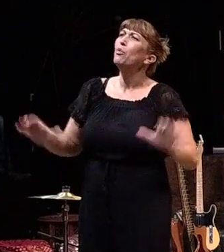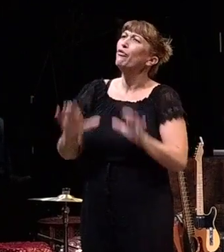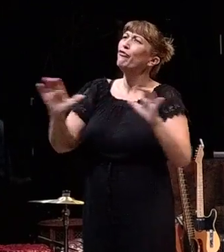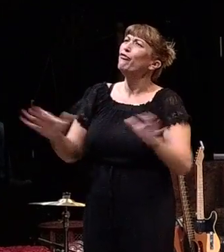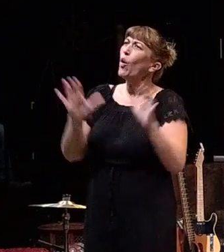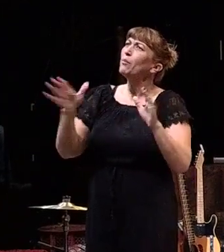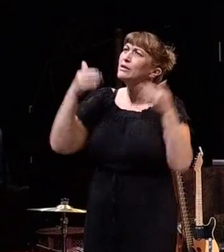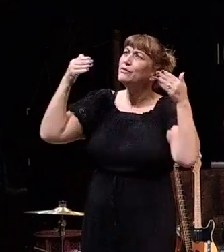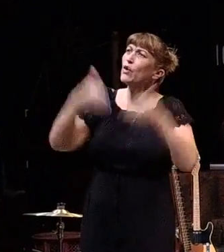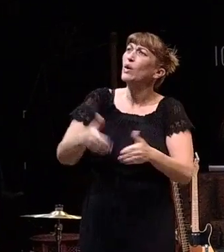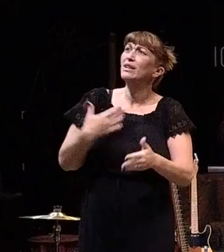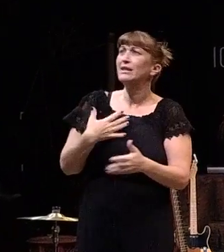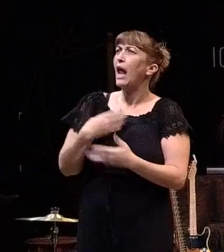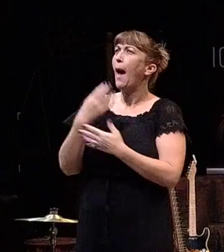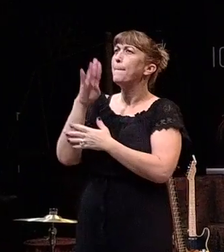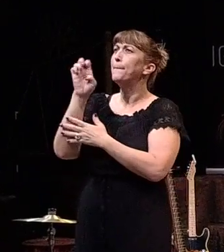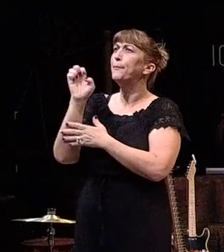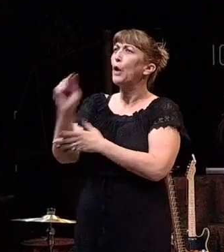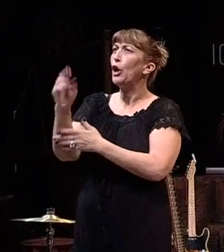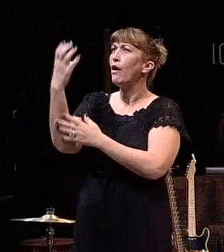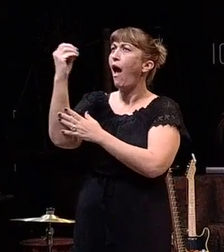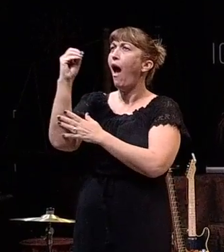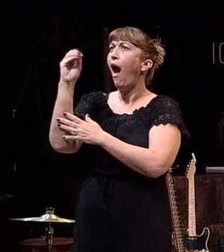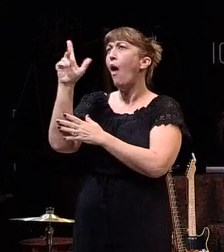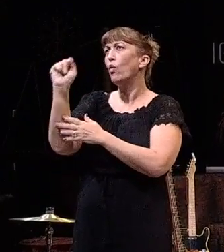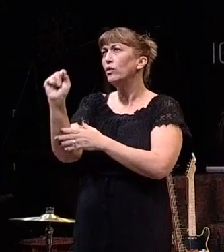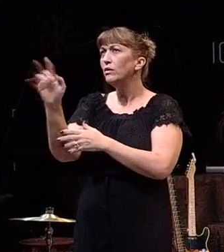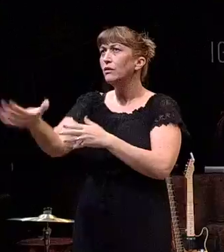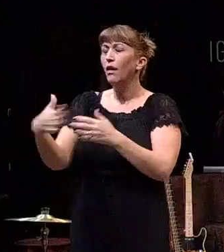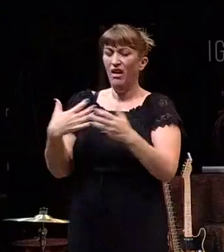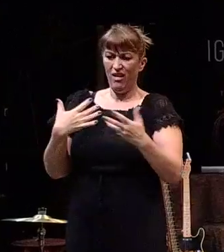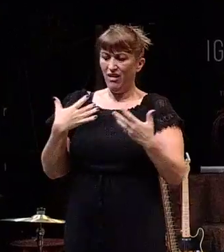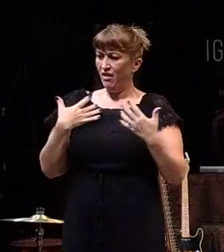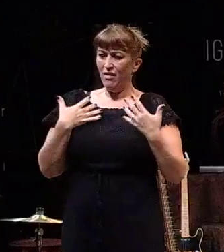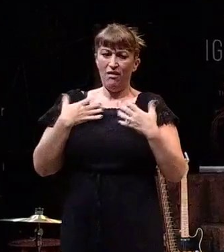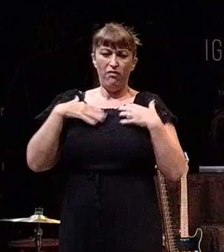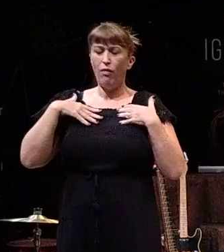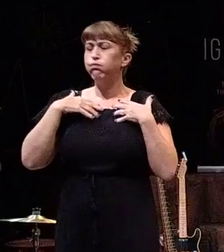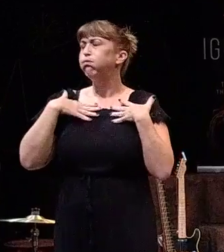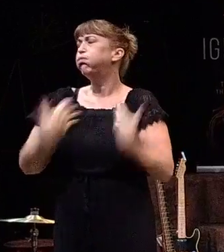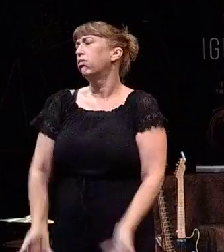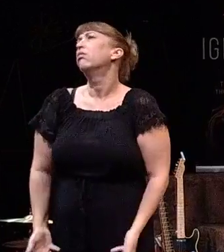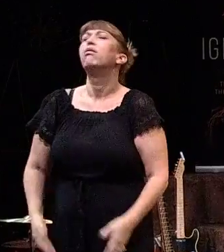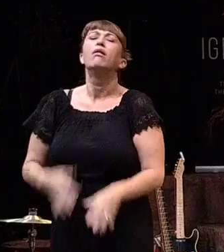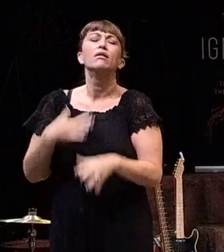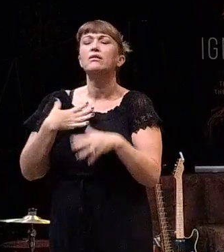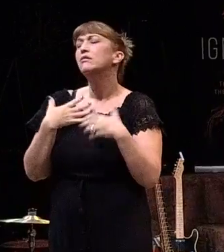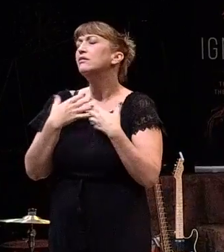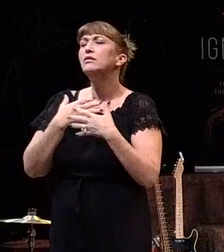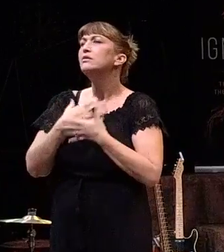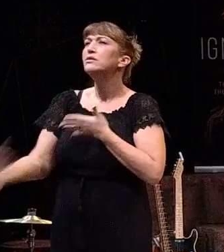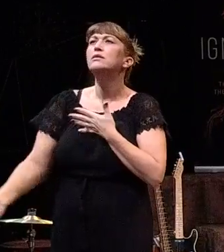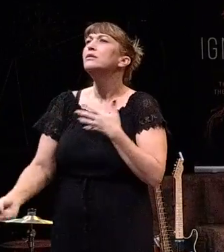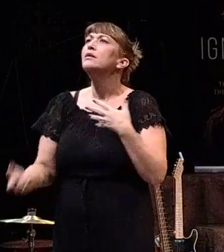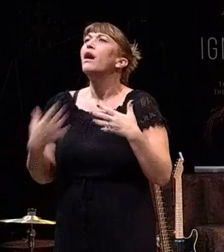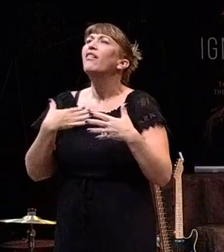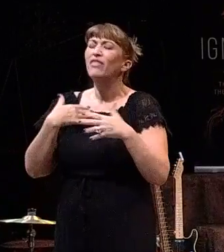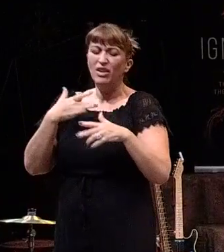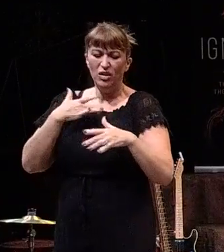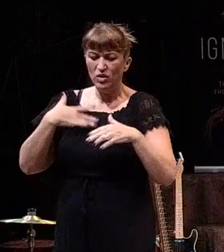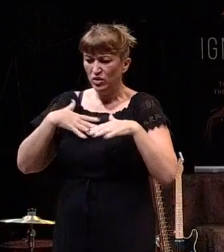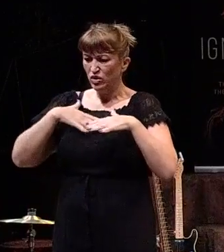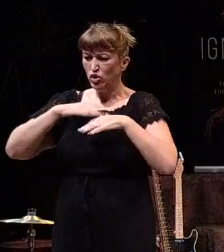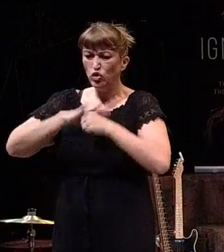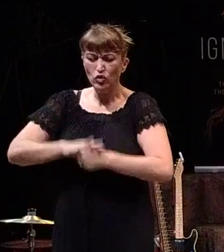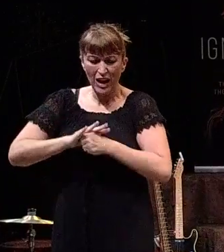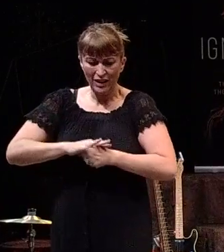And eventually, I burn out. And it's this cycle that keeps going on and on. Like, I'll feel stressed. And then